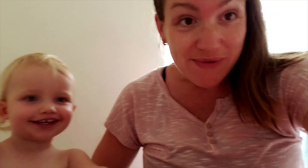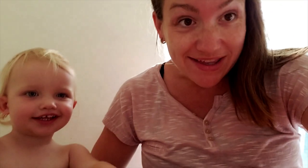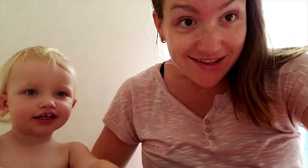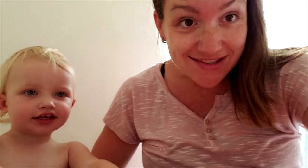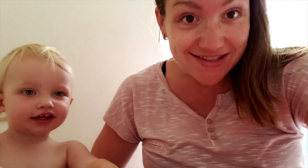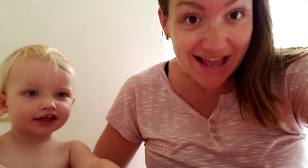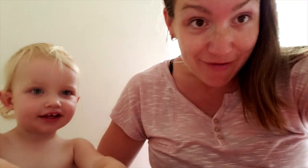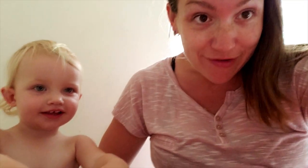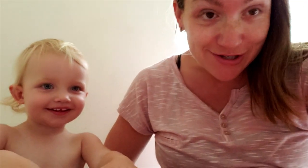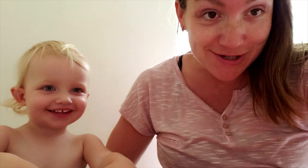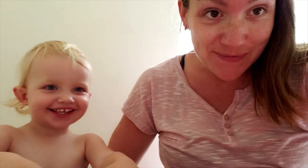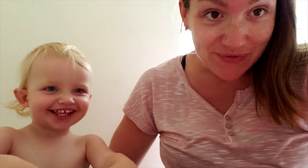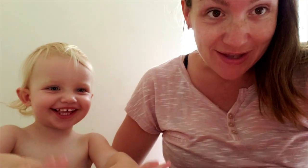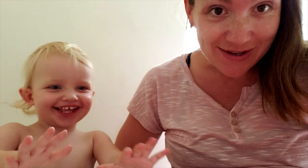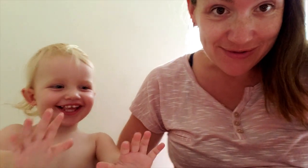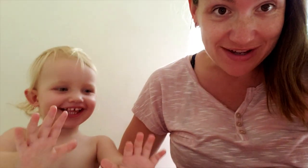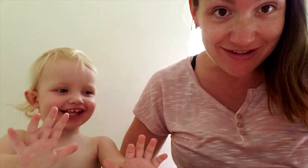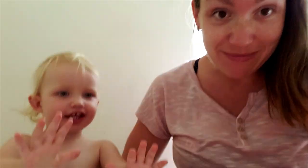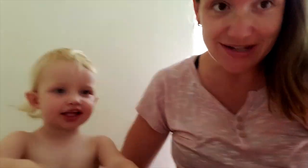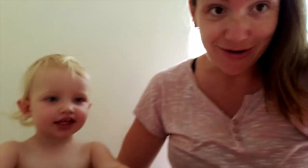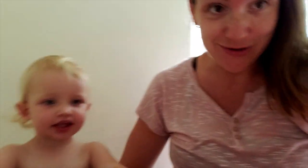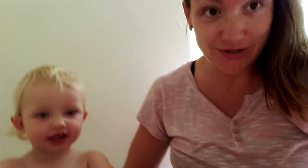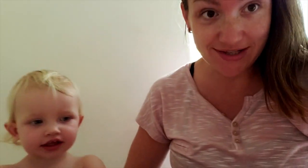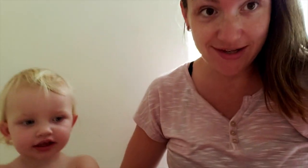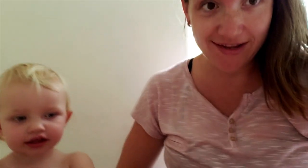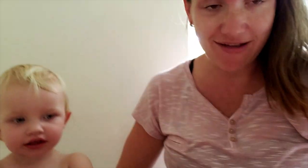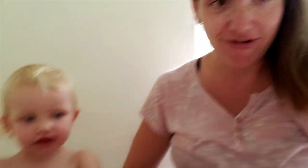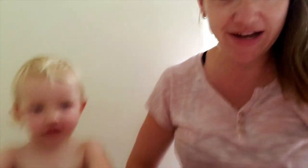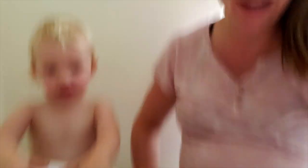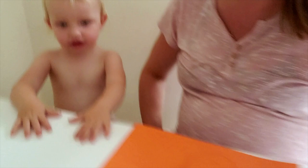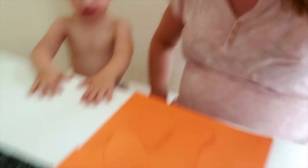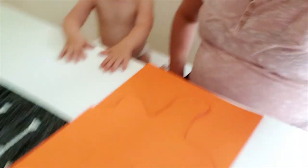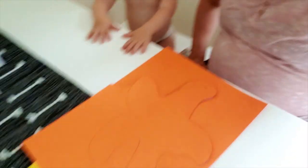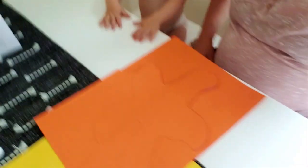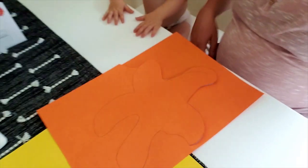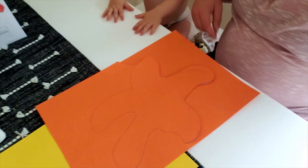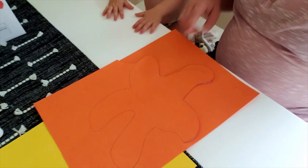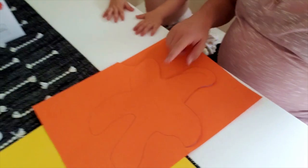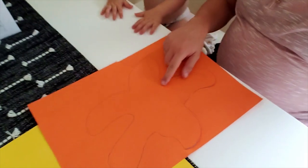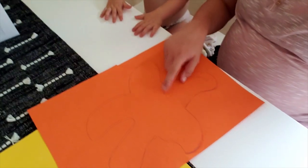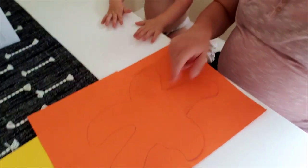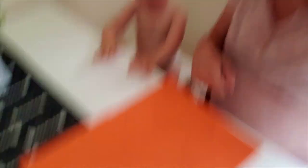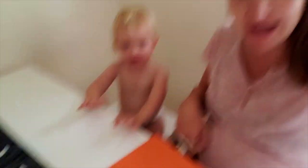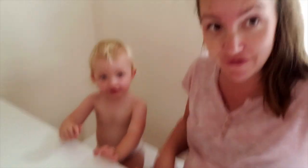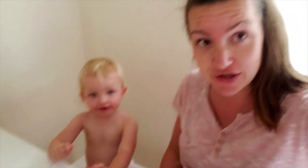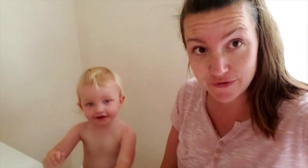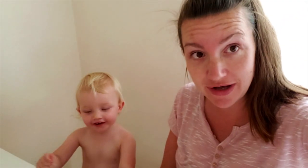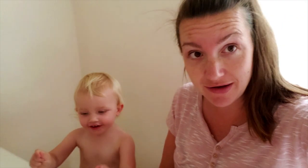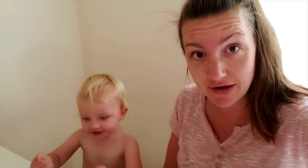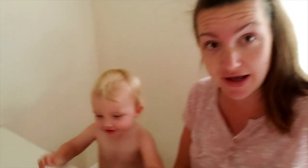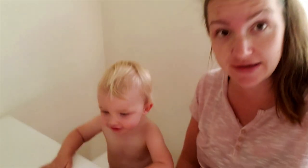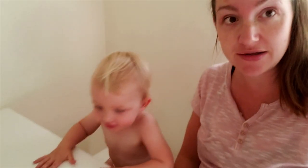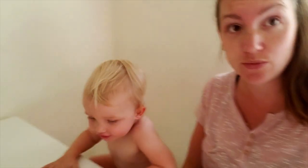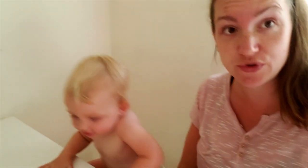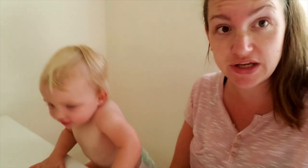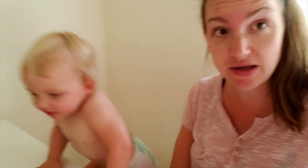We're making a starfish. We already made an octopus. And right now we're making a starfish for